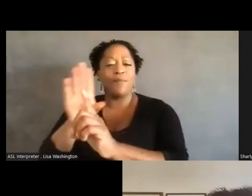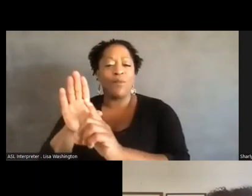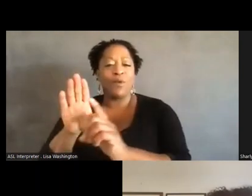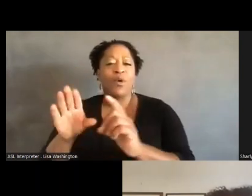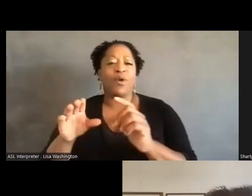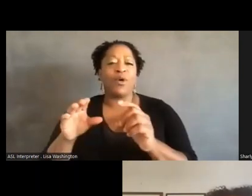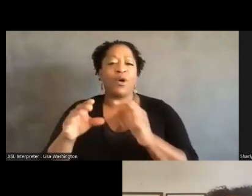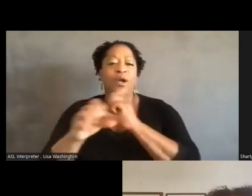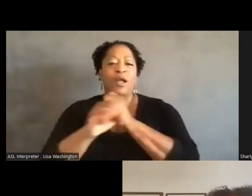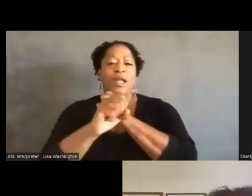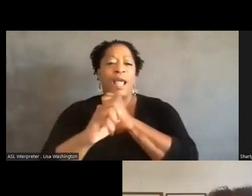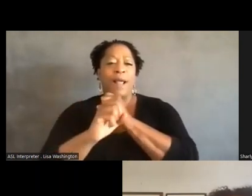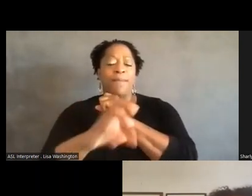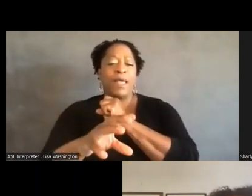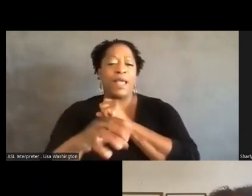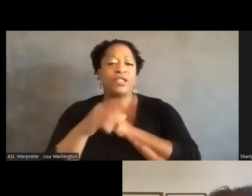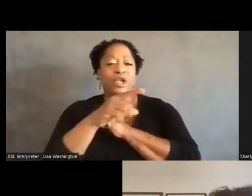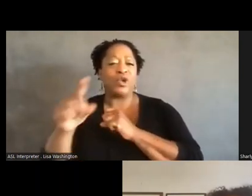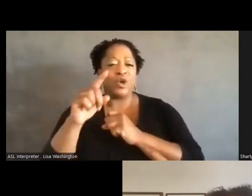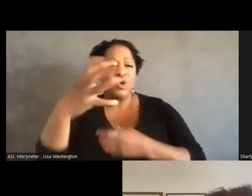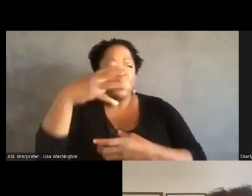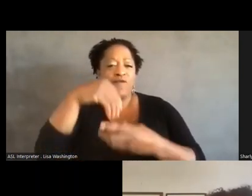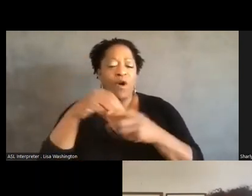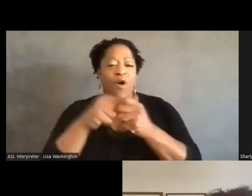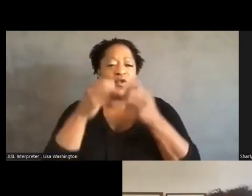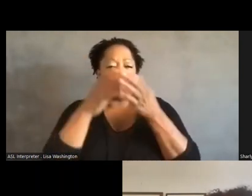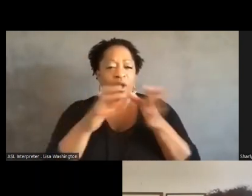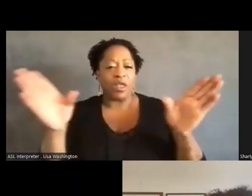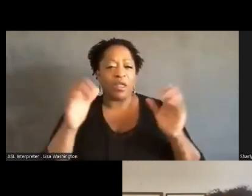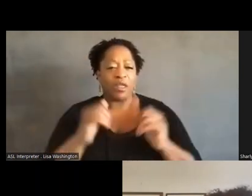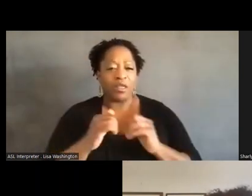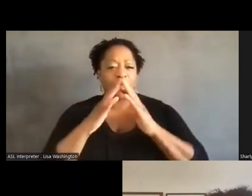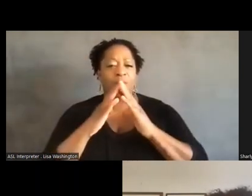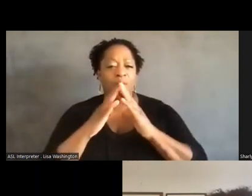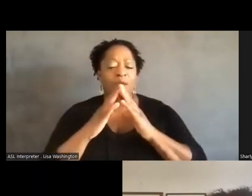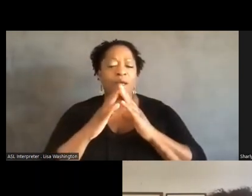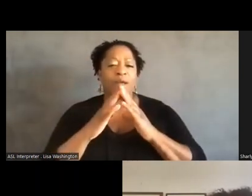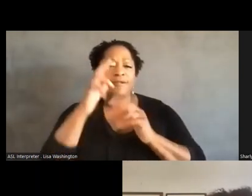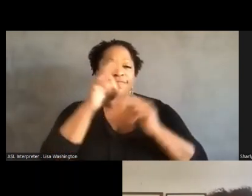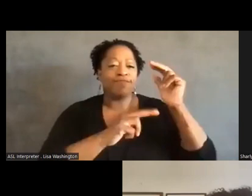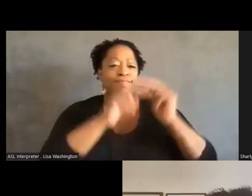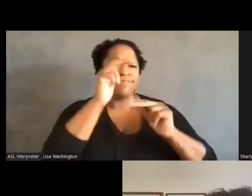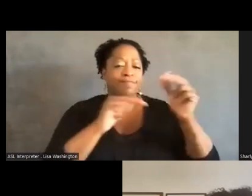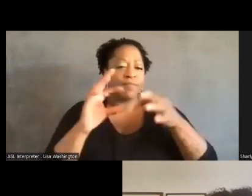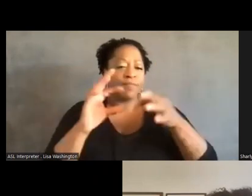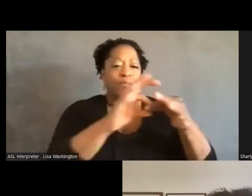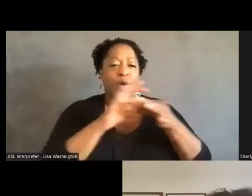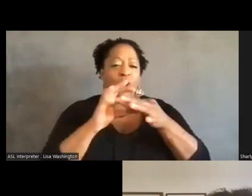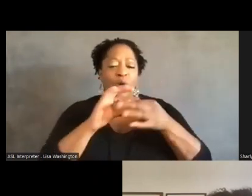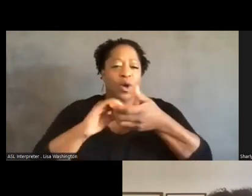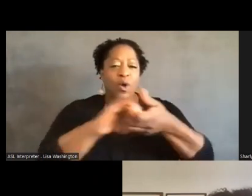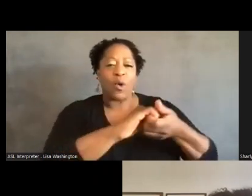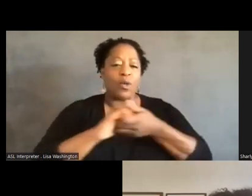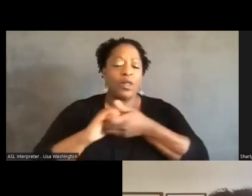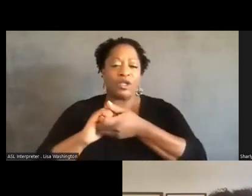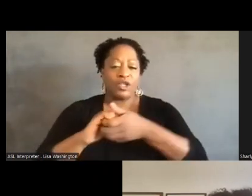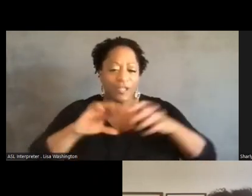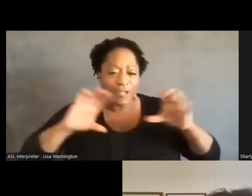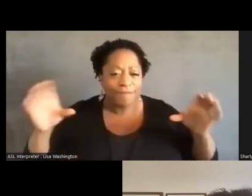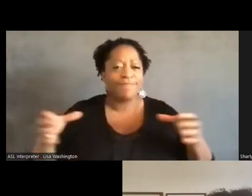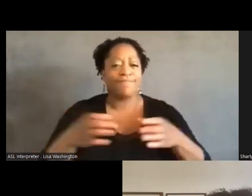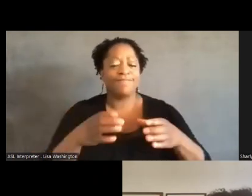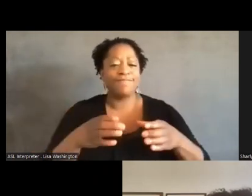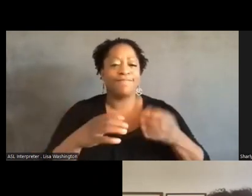broad-based coalition building, um, that did not seek to, as Rachel put it, you know,